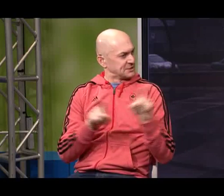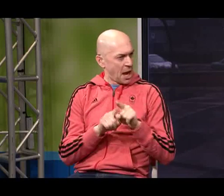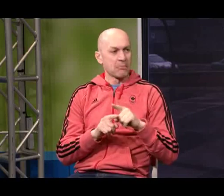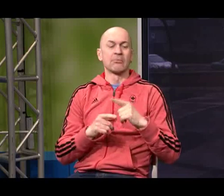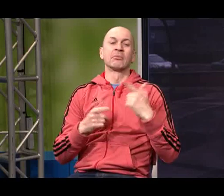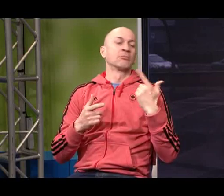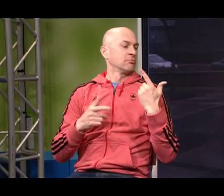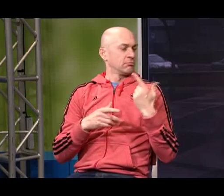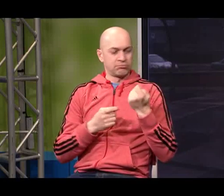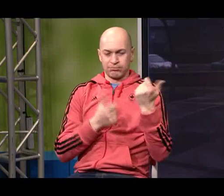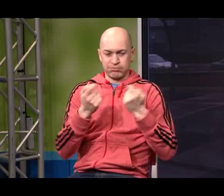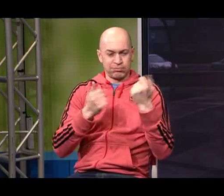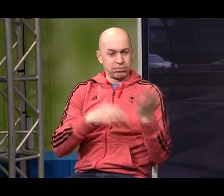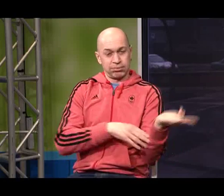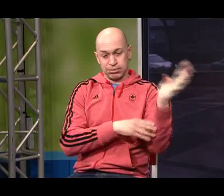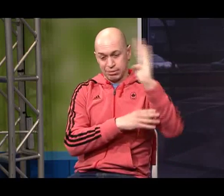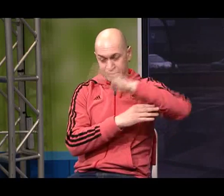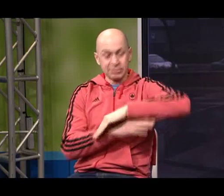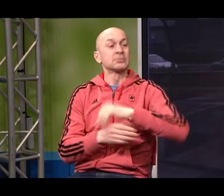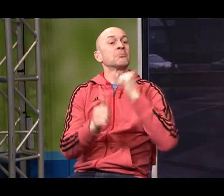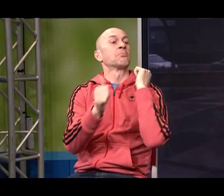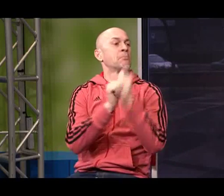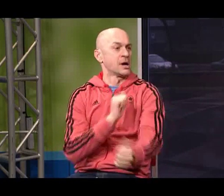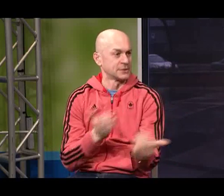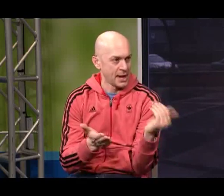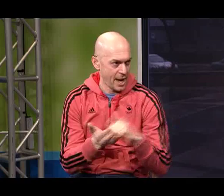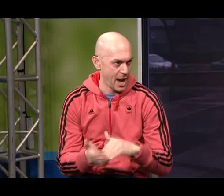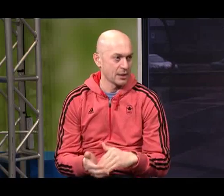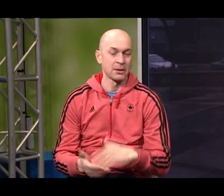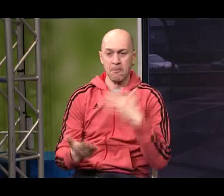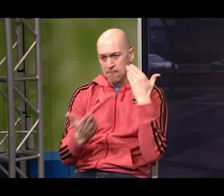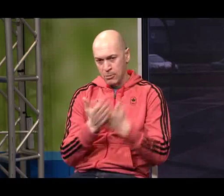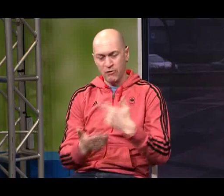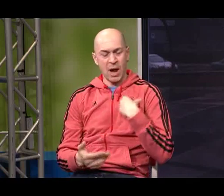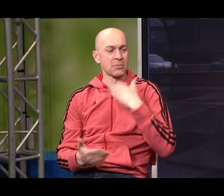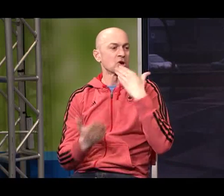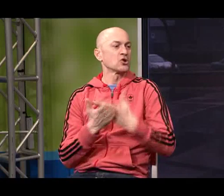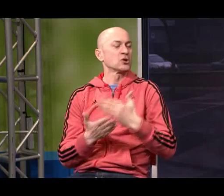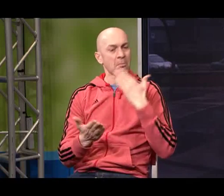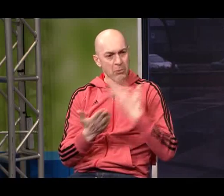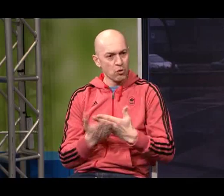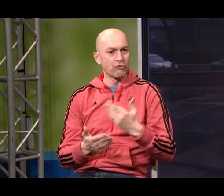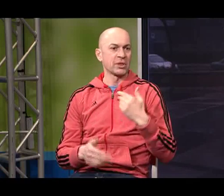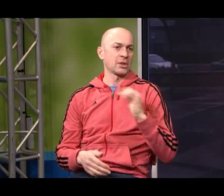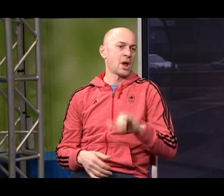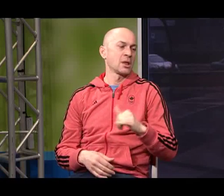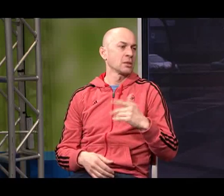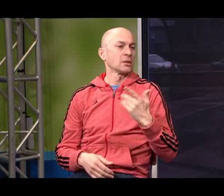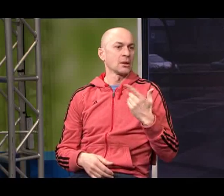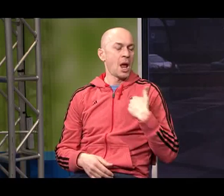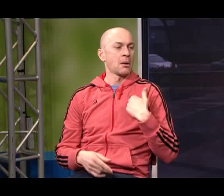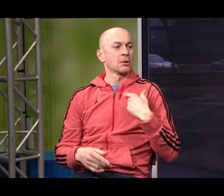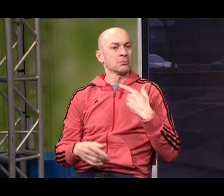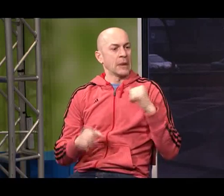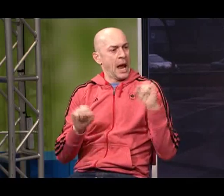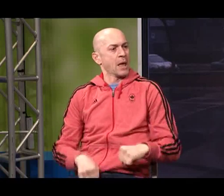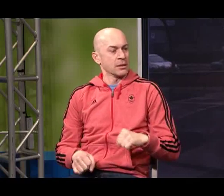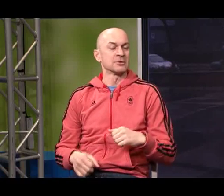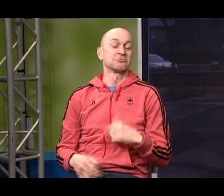so again same number of auditions highly competitive I did a very good job I I was given